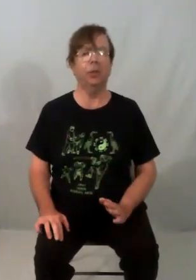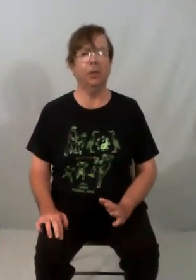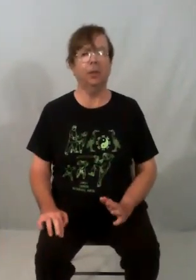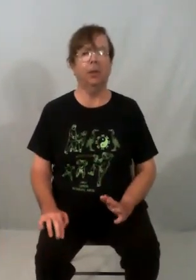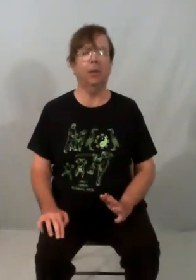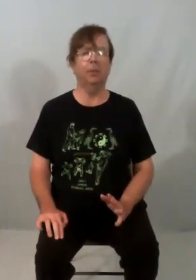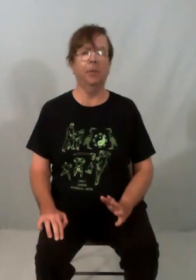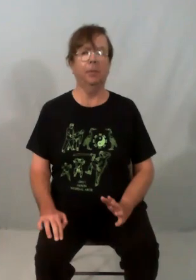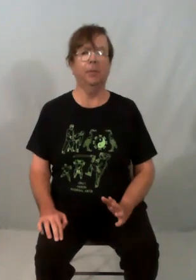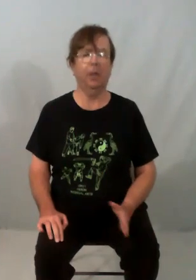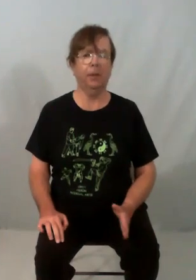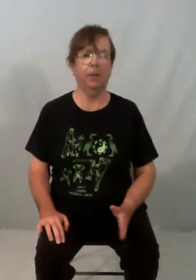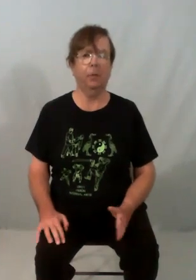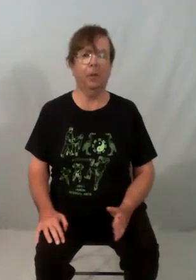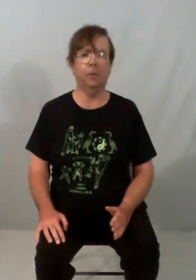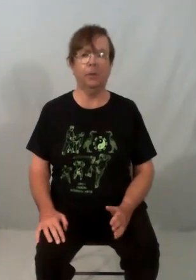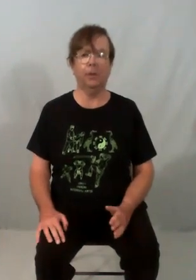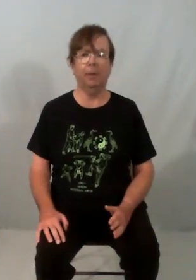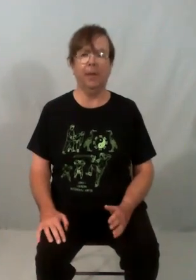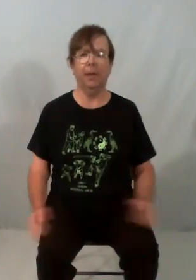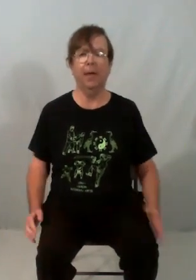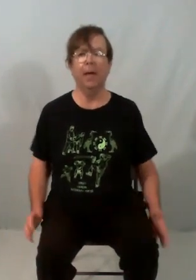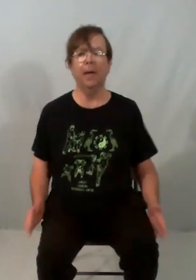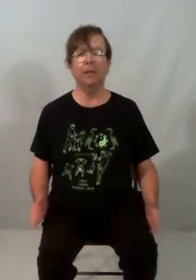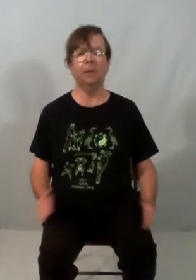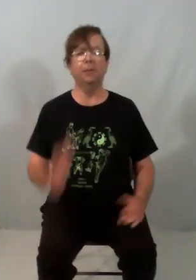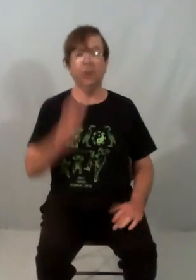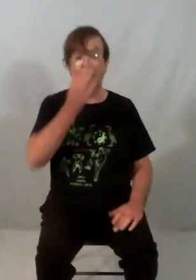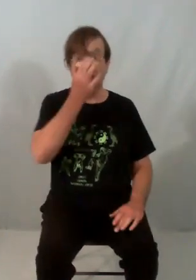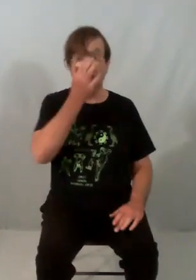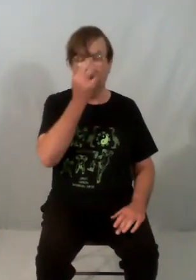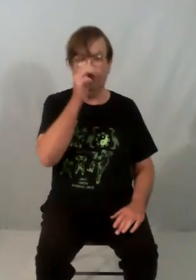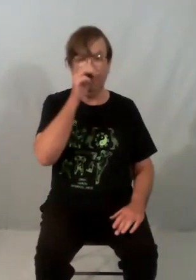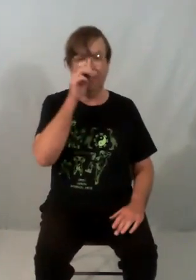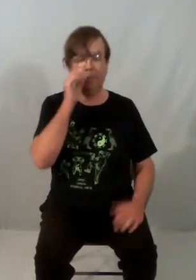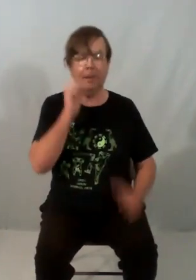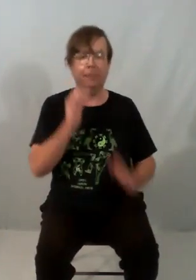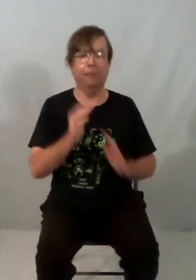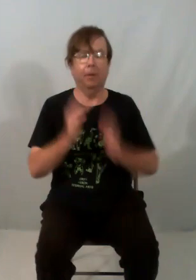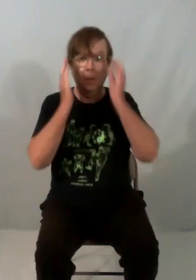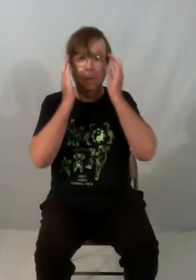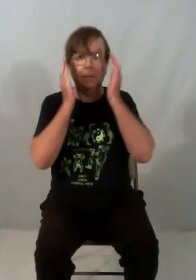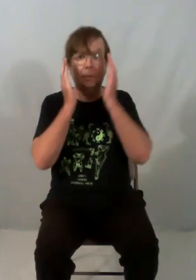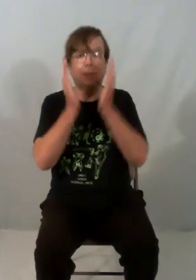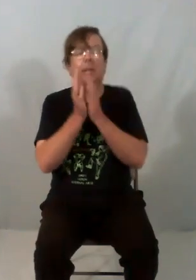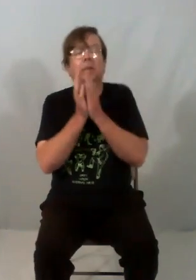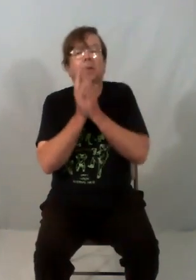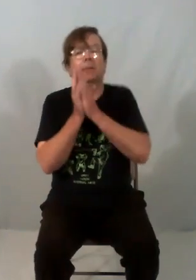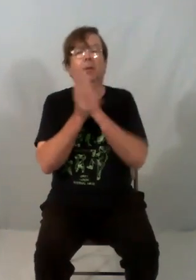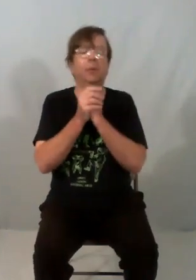of the movement Parting the Wild Horse's Mane. This is originally a movement adapted from the Tai Chi forms that